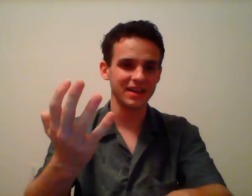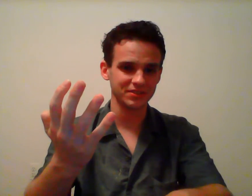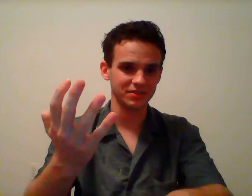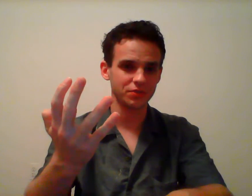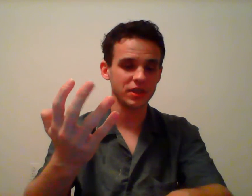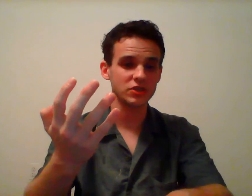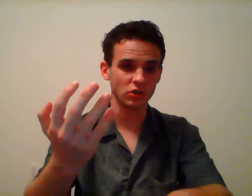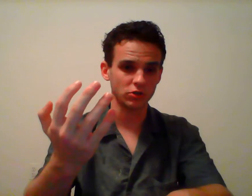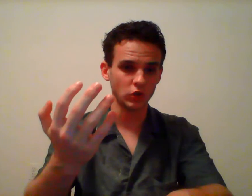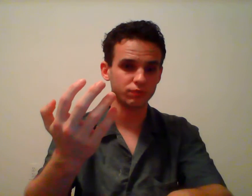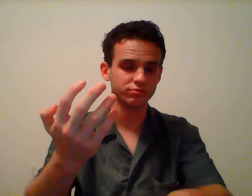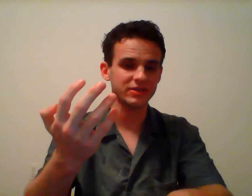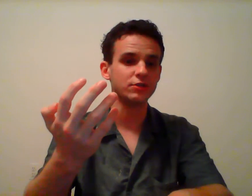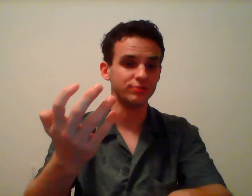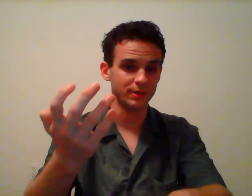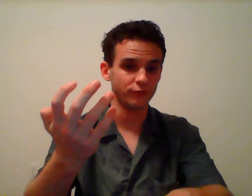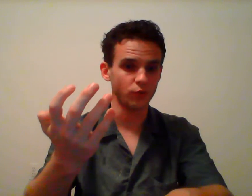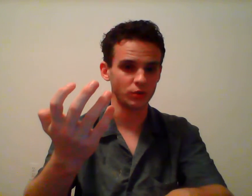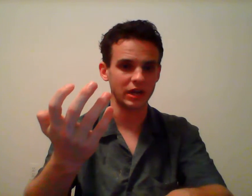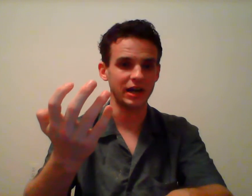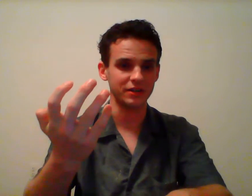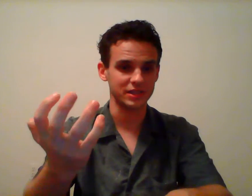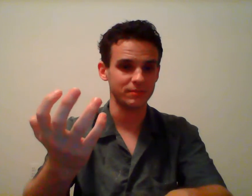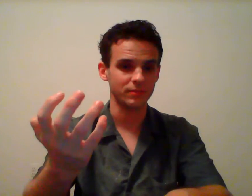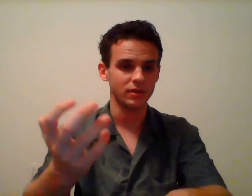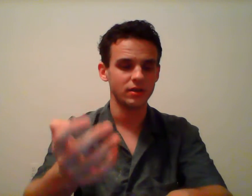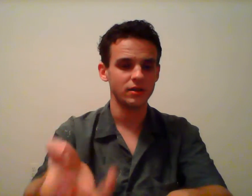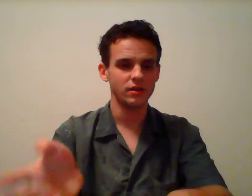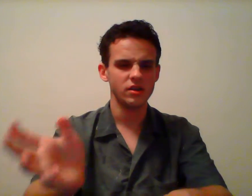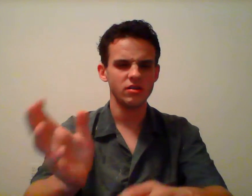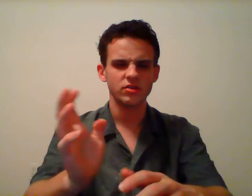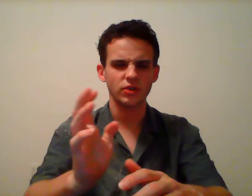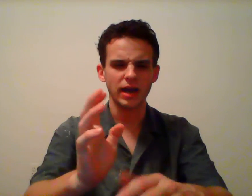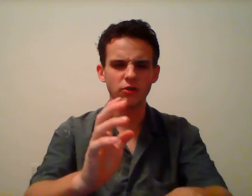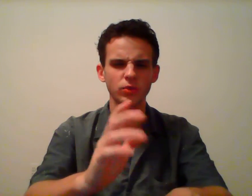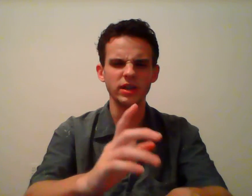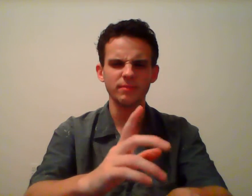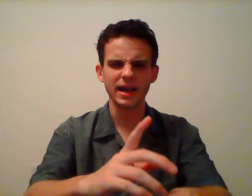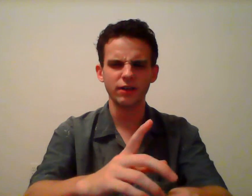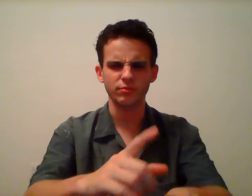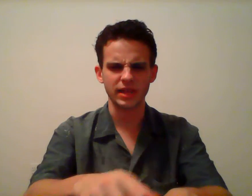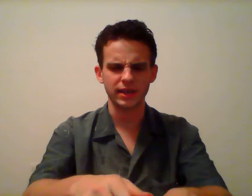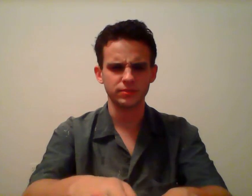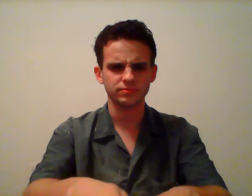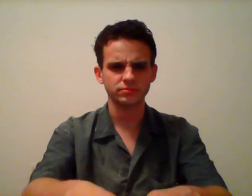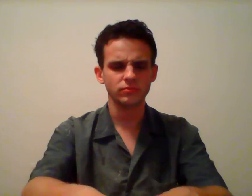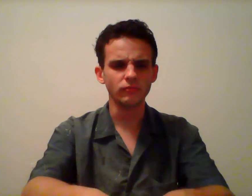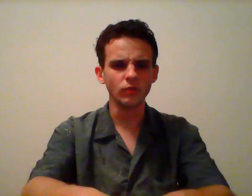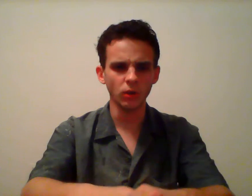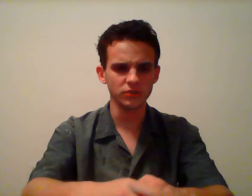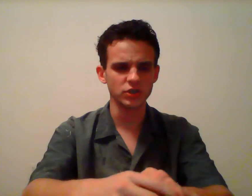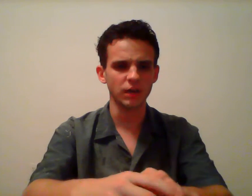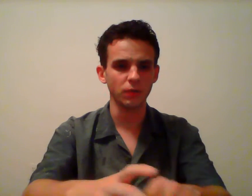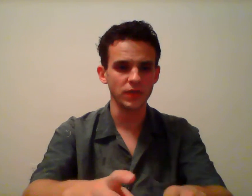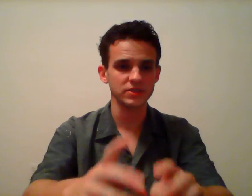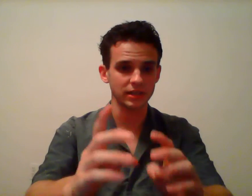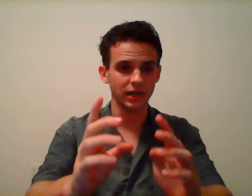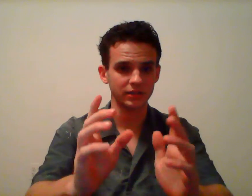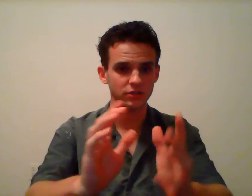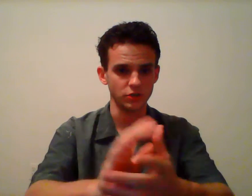that, things start to look pretty grim for the Khan team. So how do we come back from that? Well, there's a couple things that Khan can